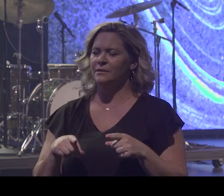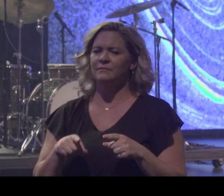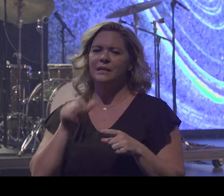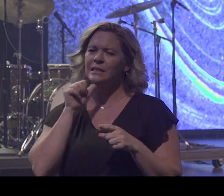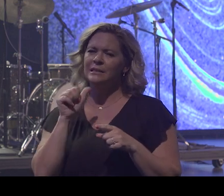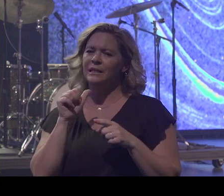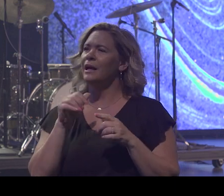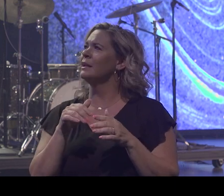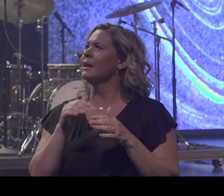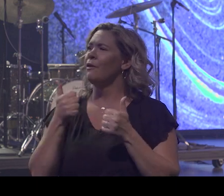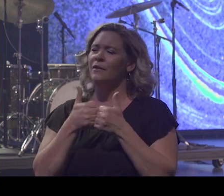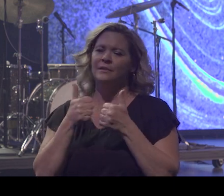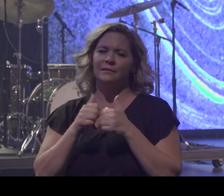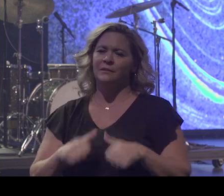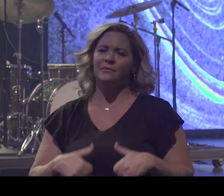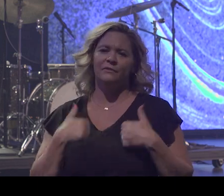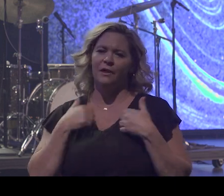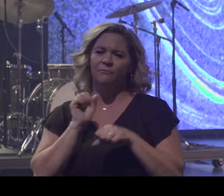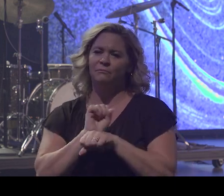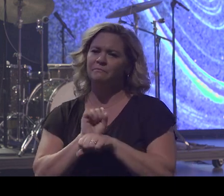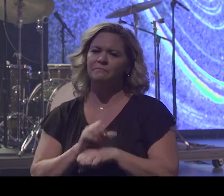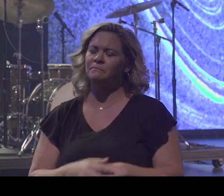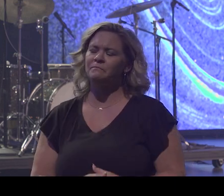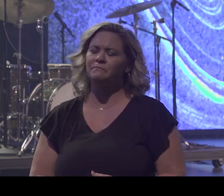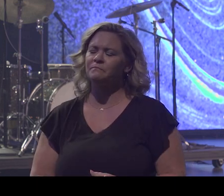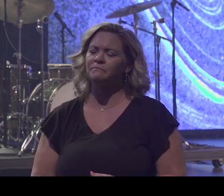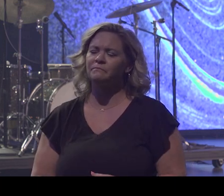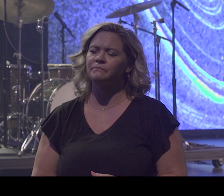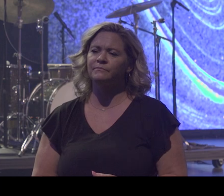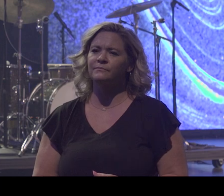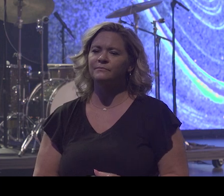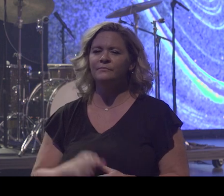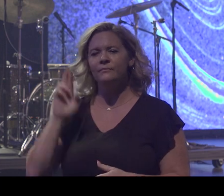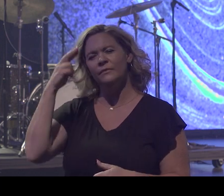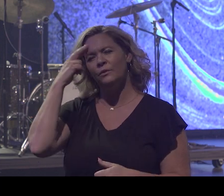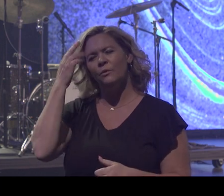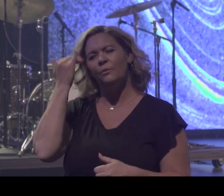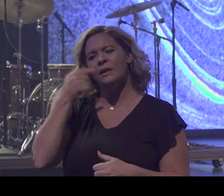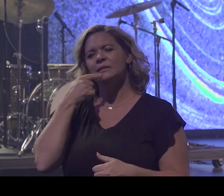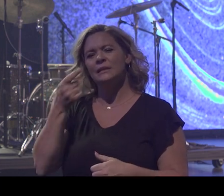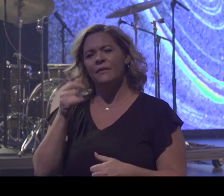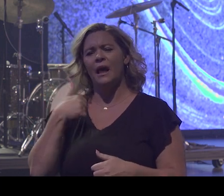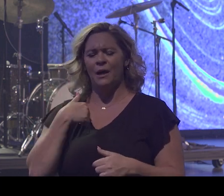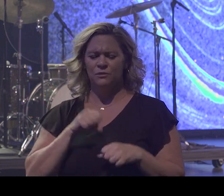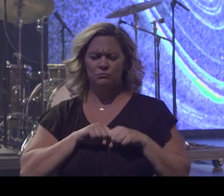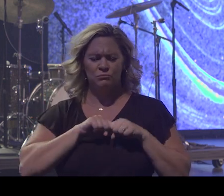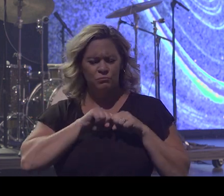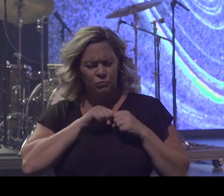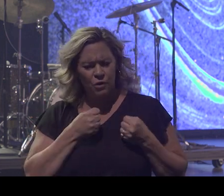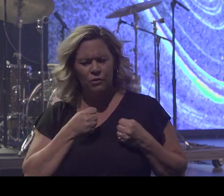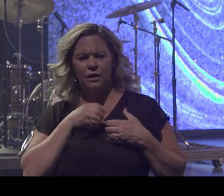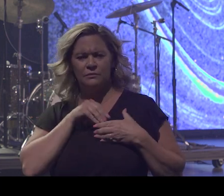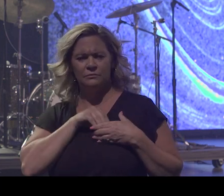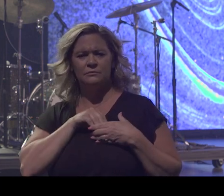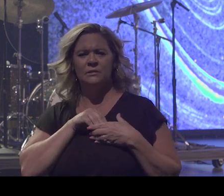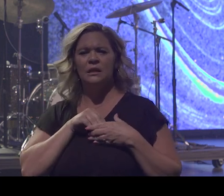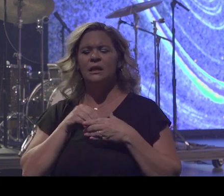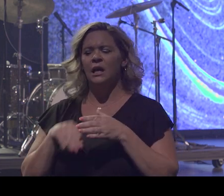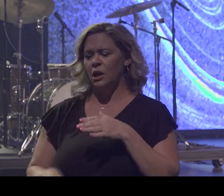of life works. And the reason why I say that is because I was broken and I grew up in a dysfunctional home. My dad